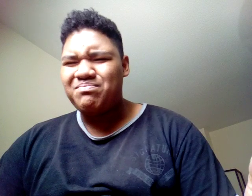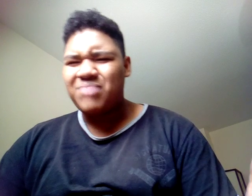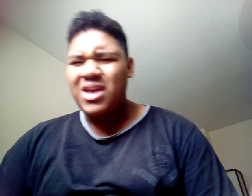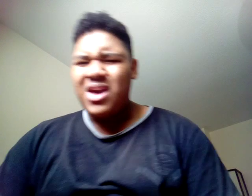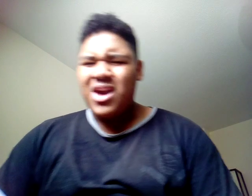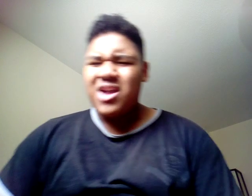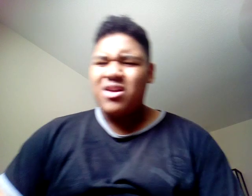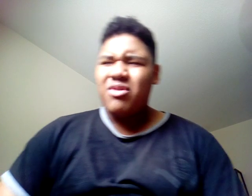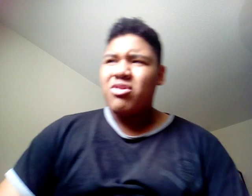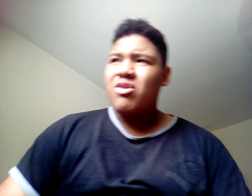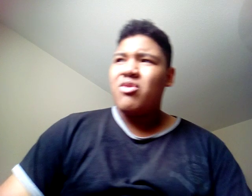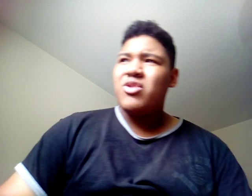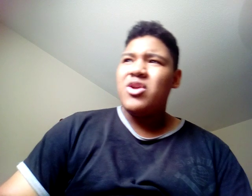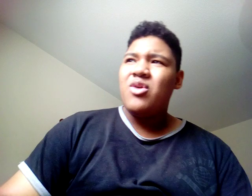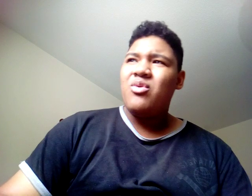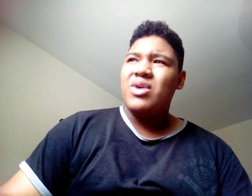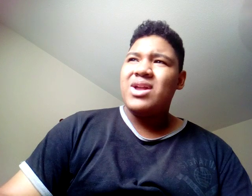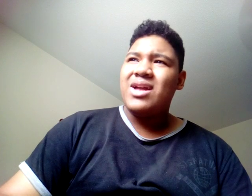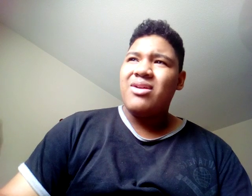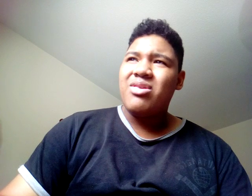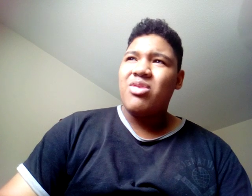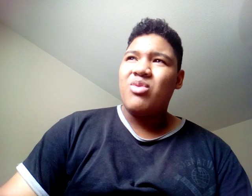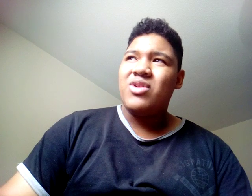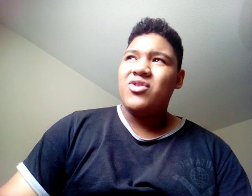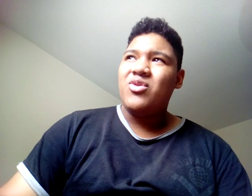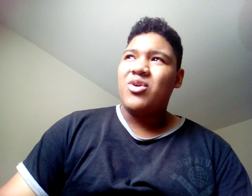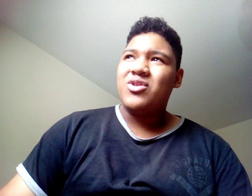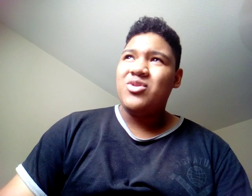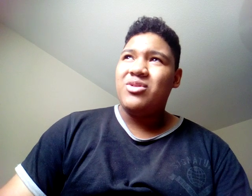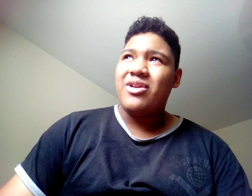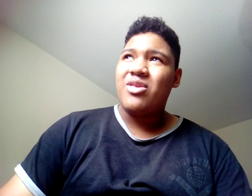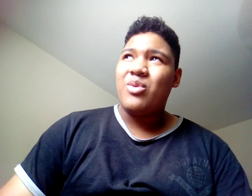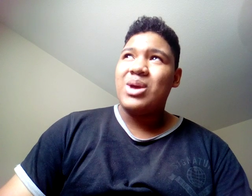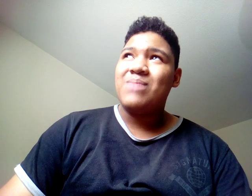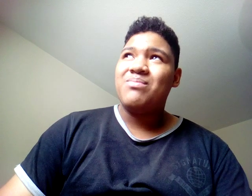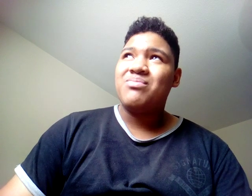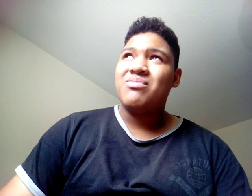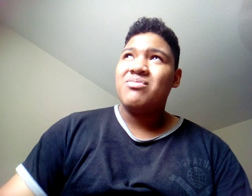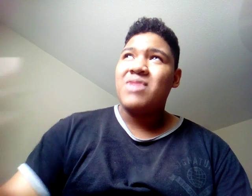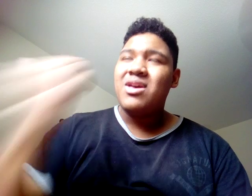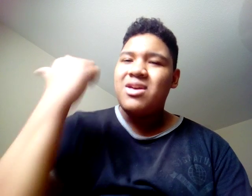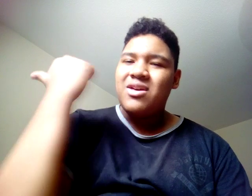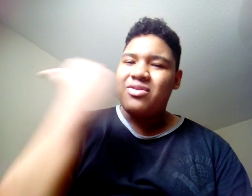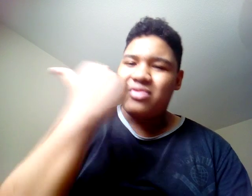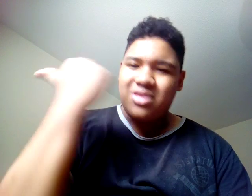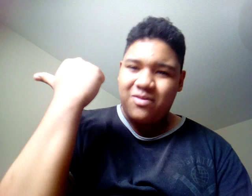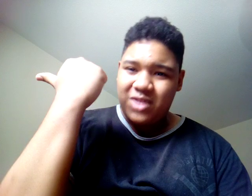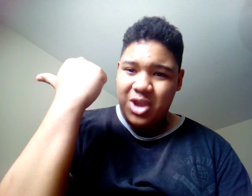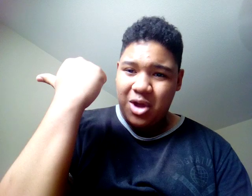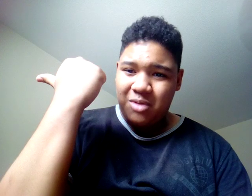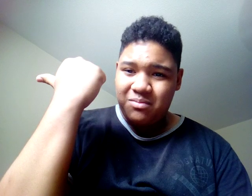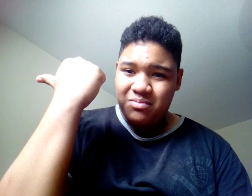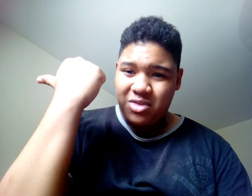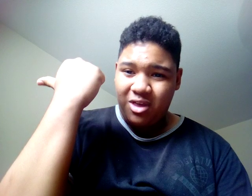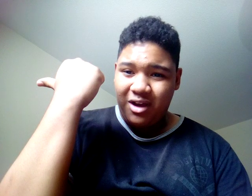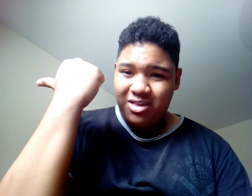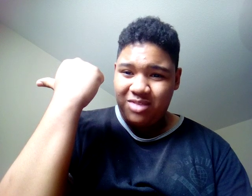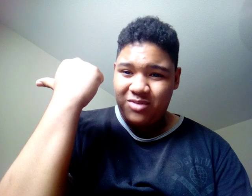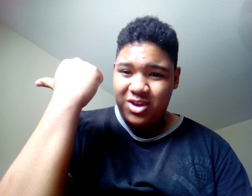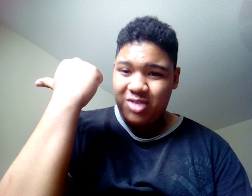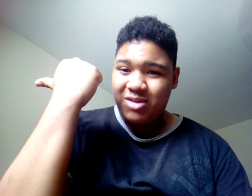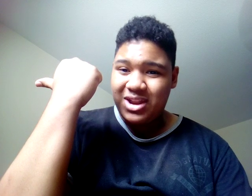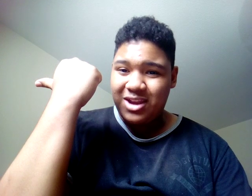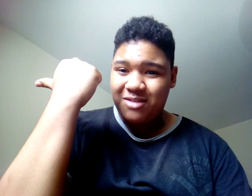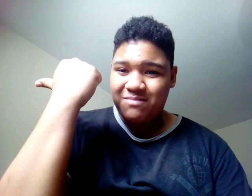and also, you know what else is one or two clicks away? This video, this awesome video right here.